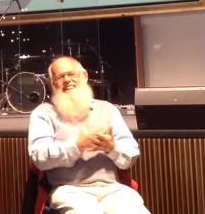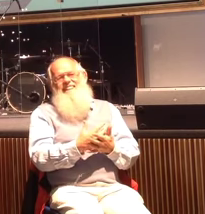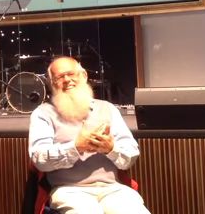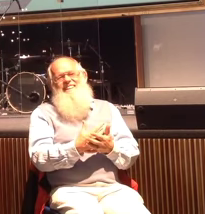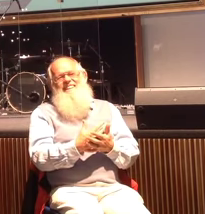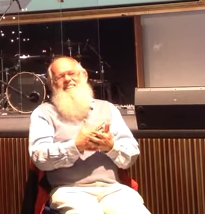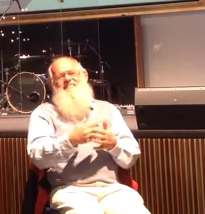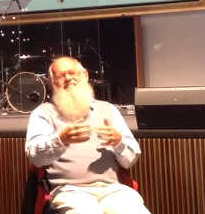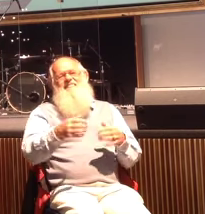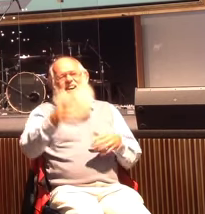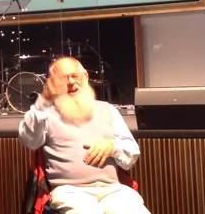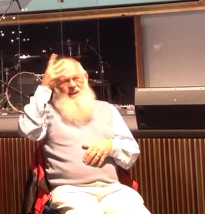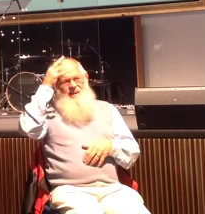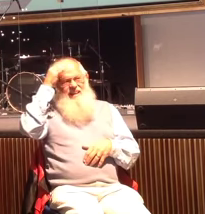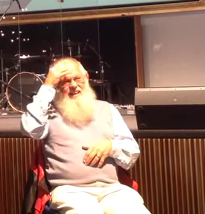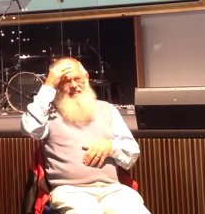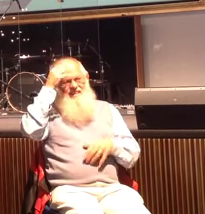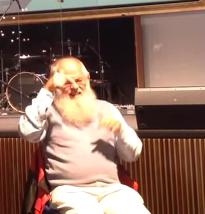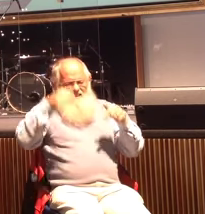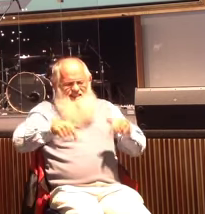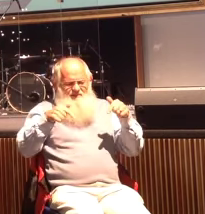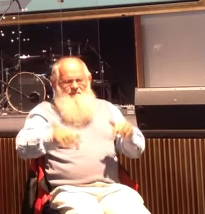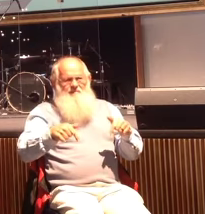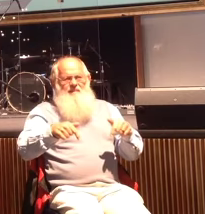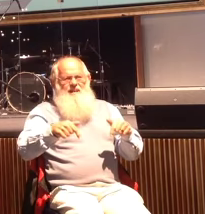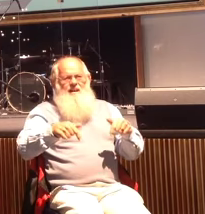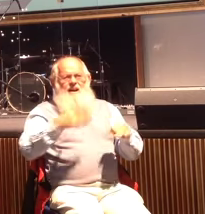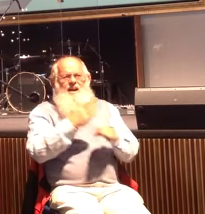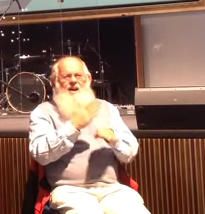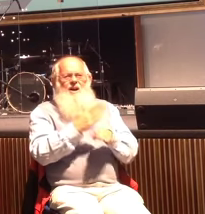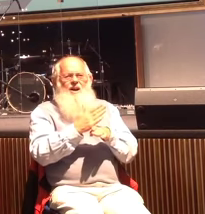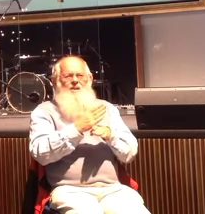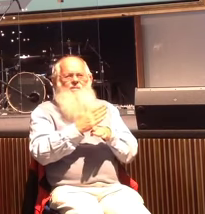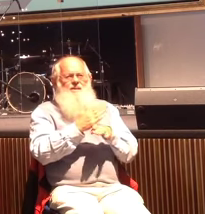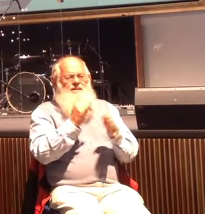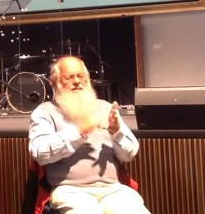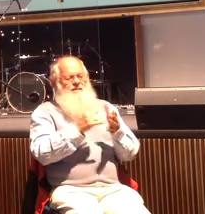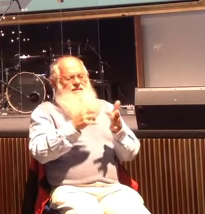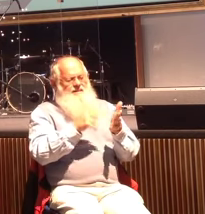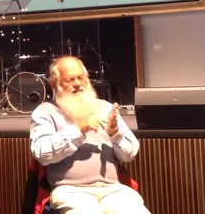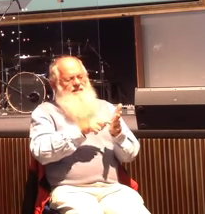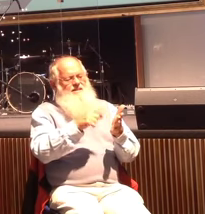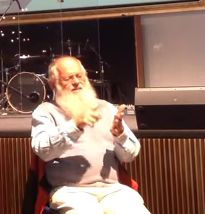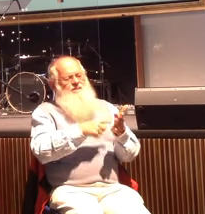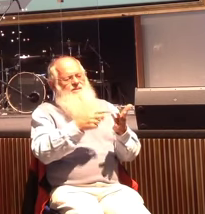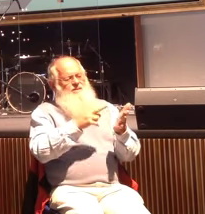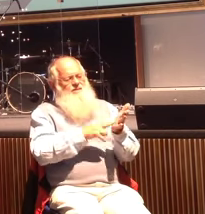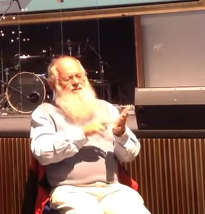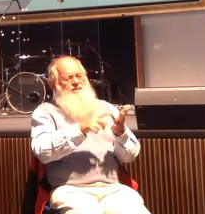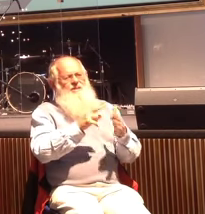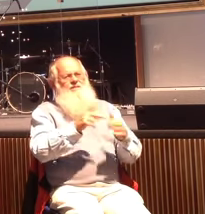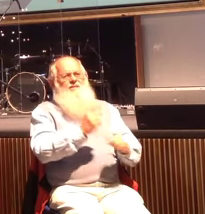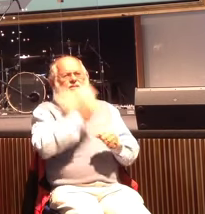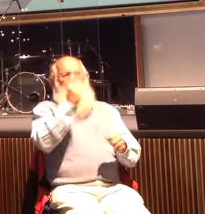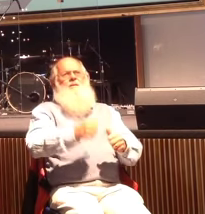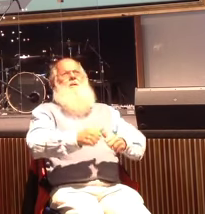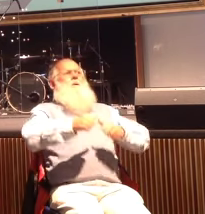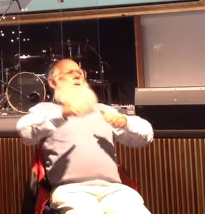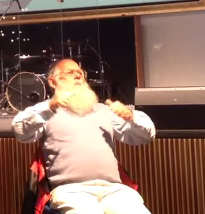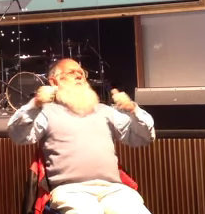It's crazy being here. I used to work at St John of God. I drove past that place. It is huge now. It's up the whole